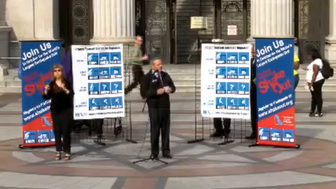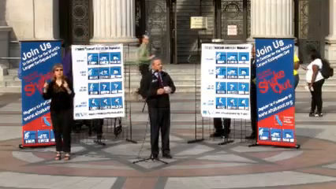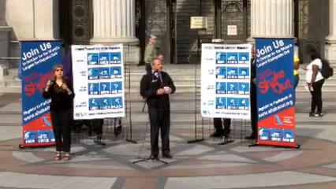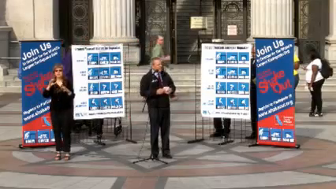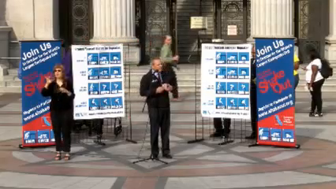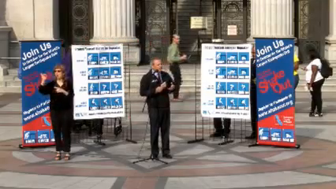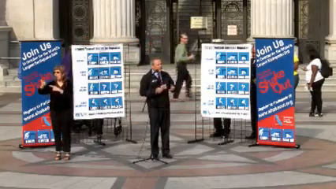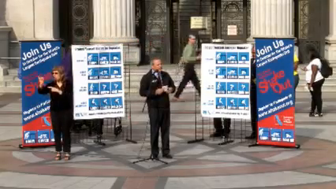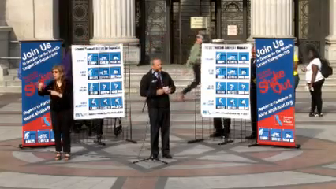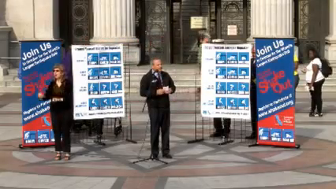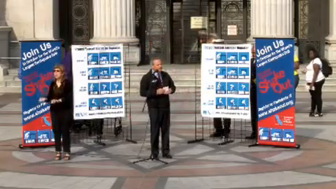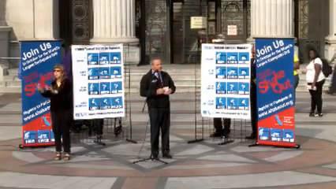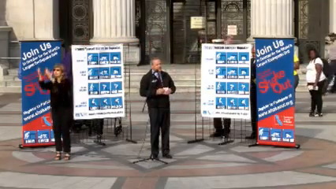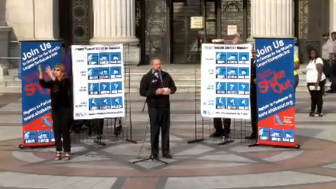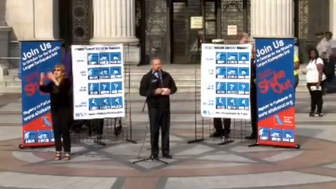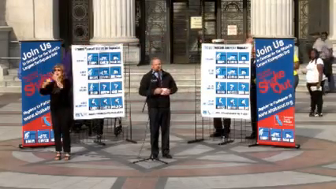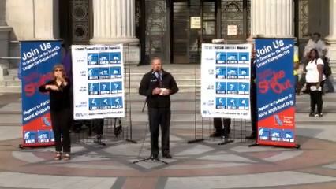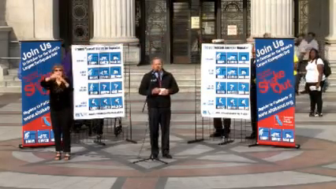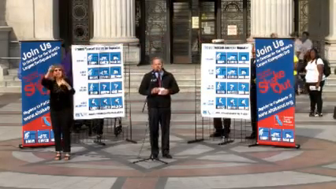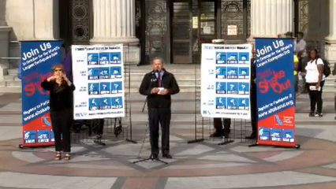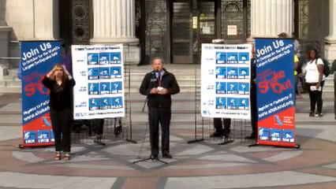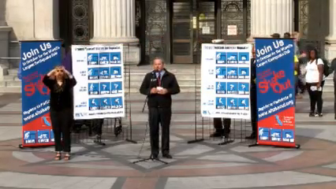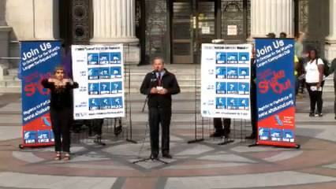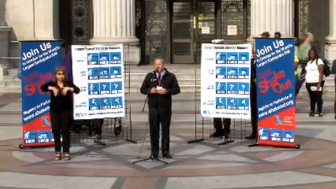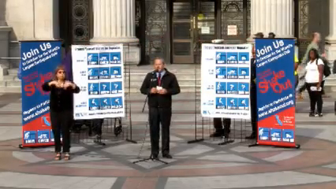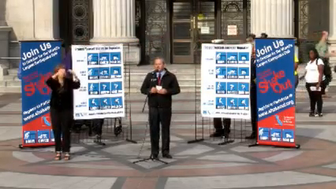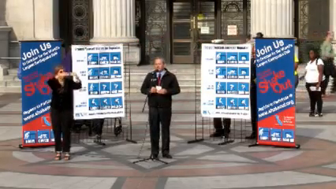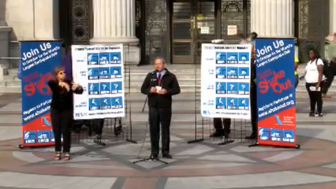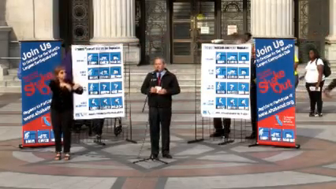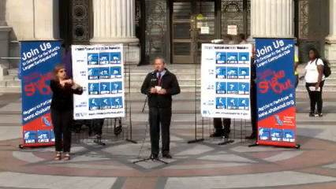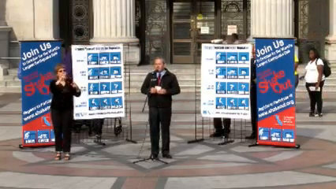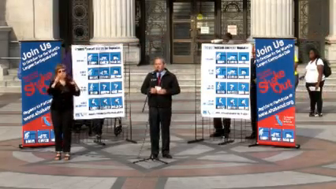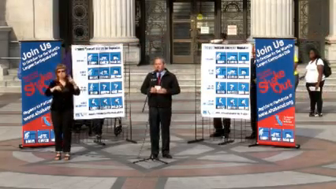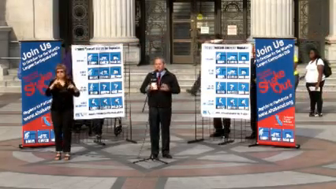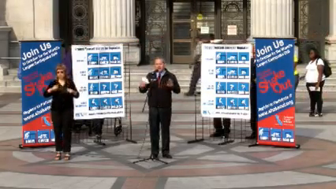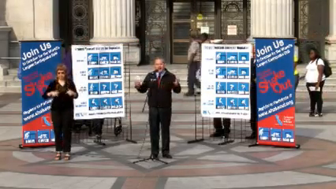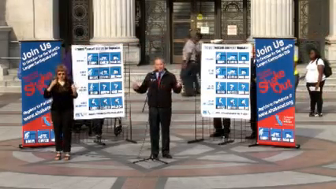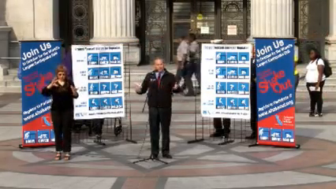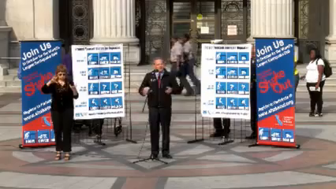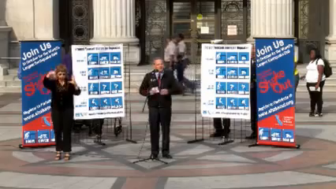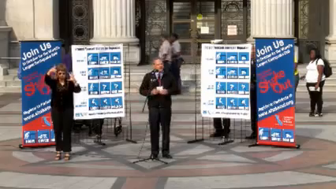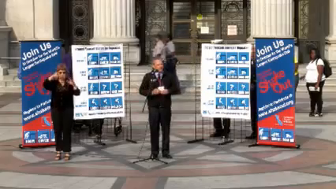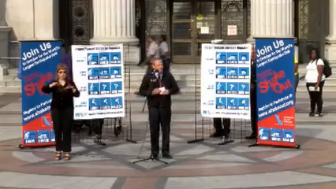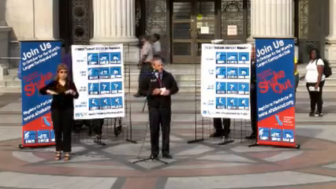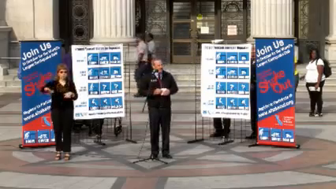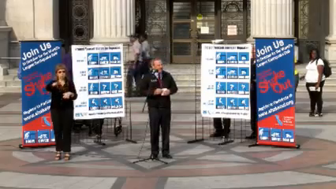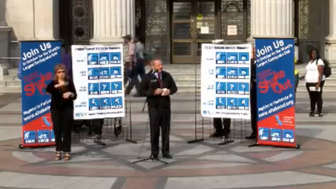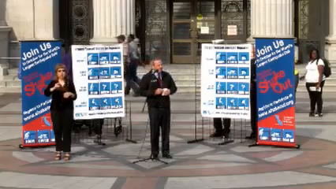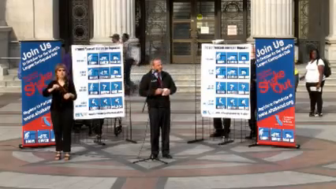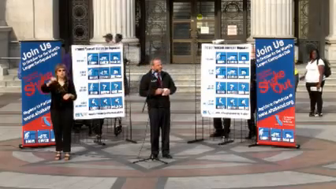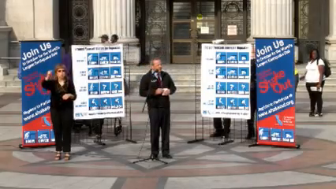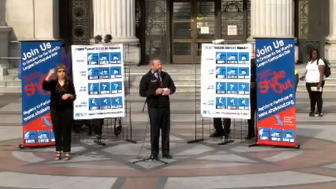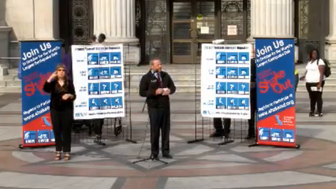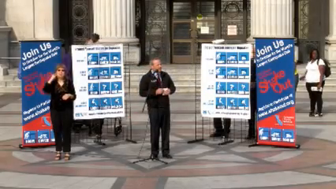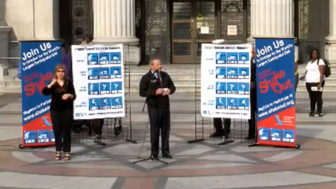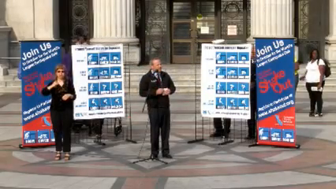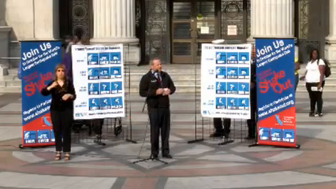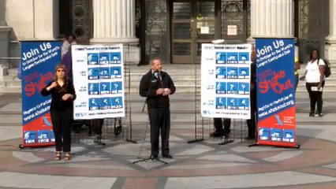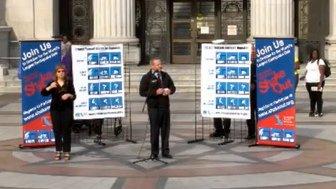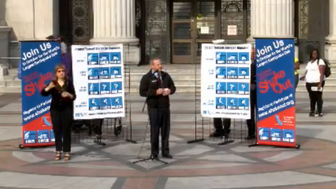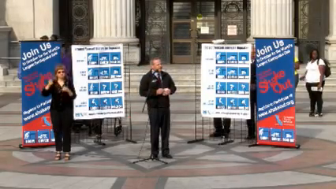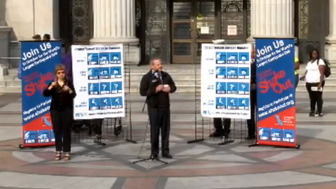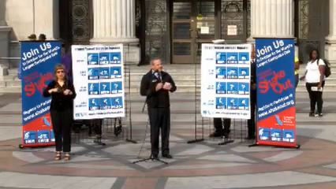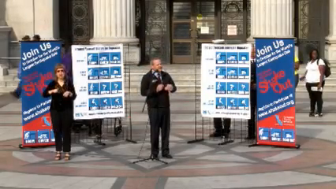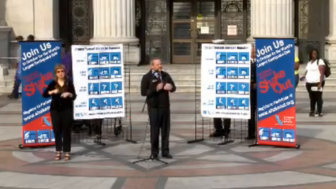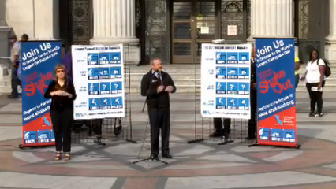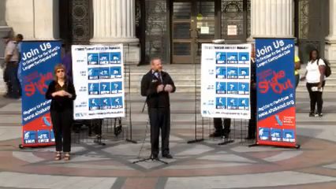fires. We had building collapses. We had people's lives disrupted throughout Northern California, throughout the region.